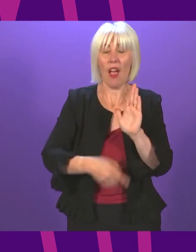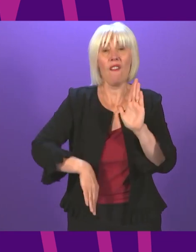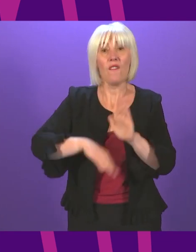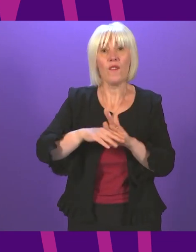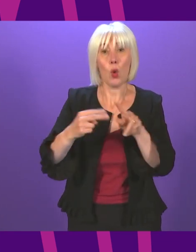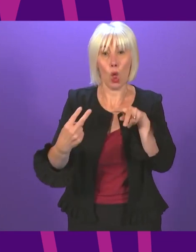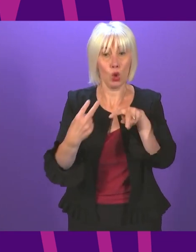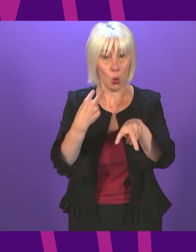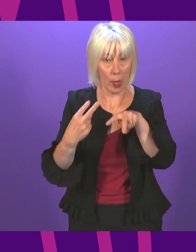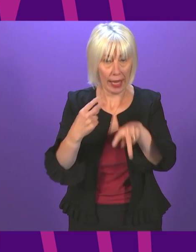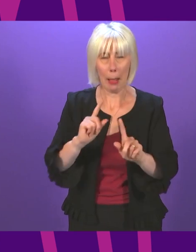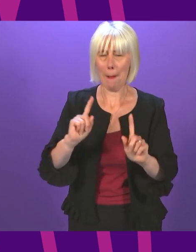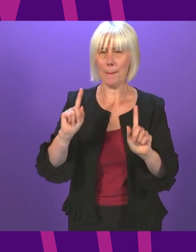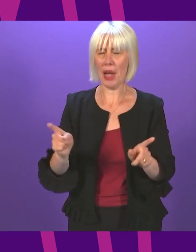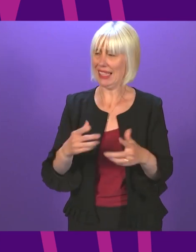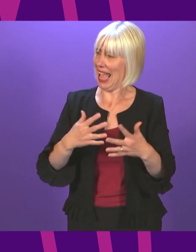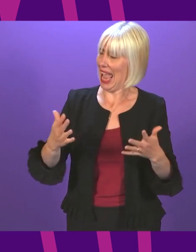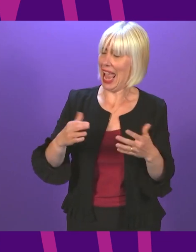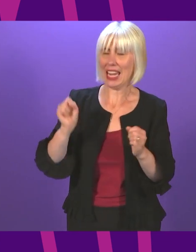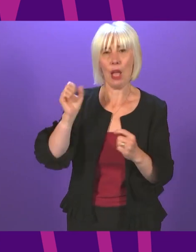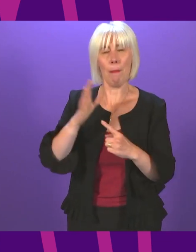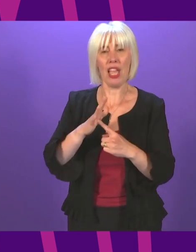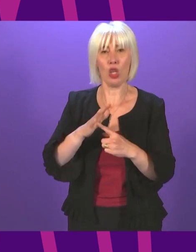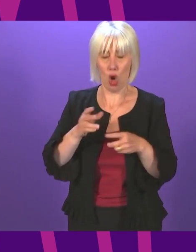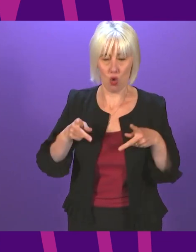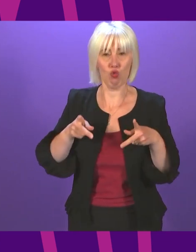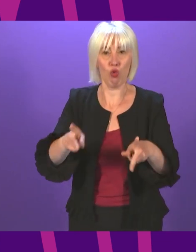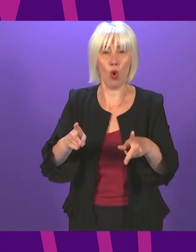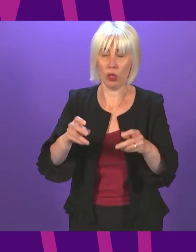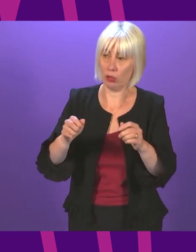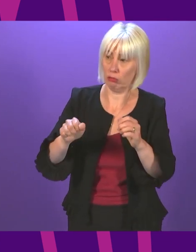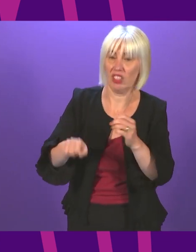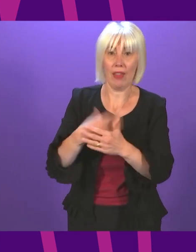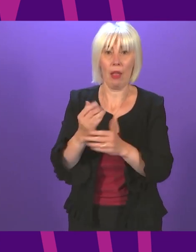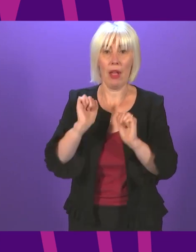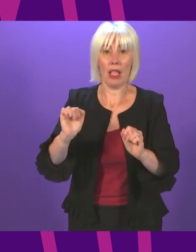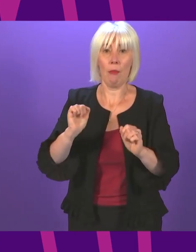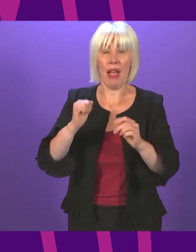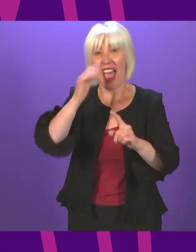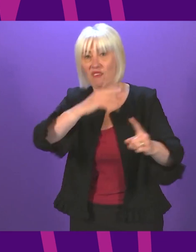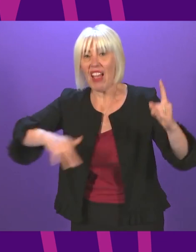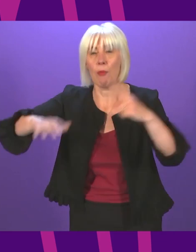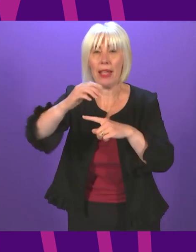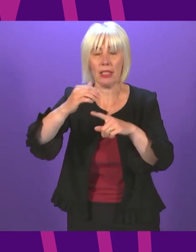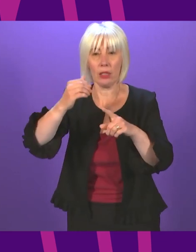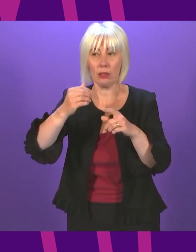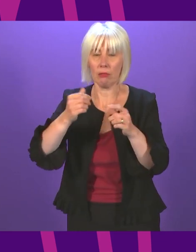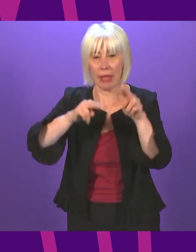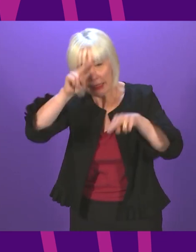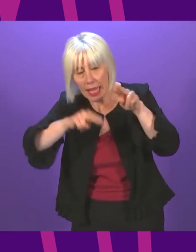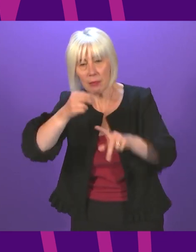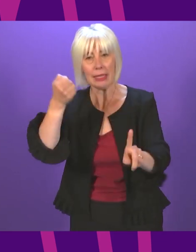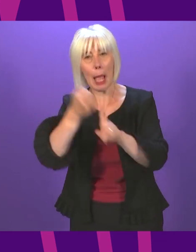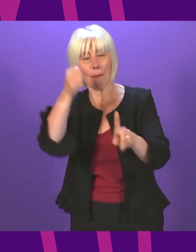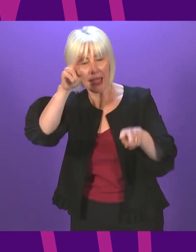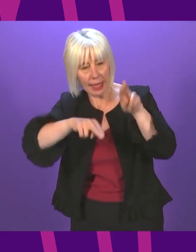but as with any major road development environmental assessments and impact assessments have to be